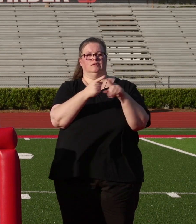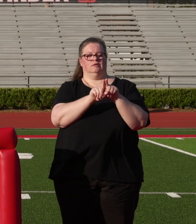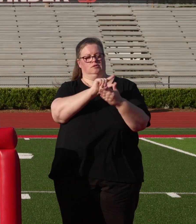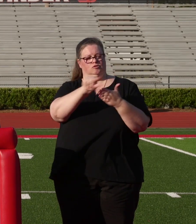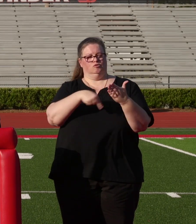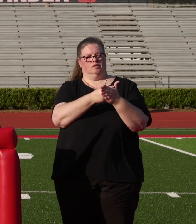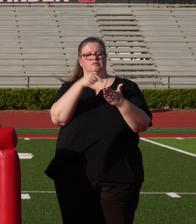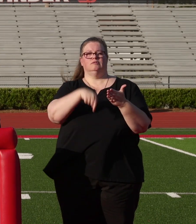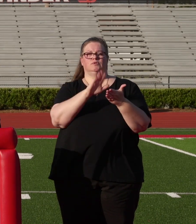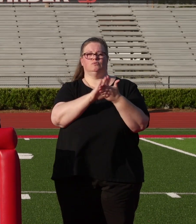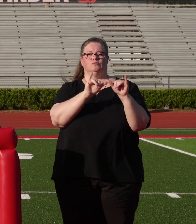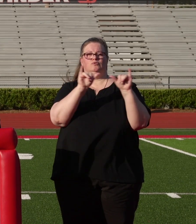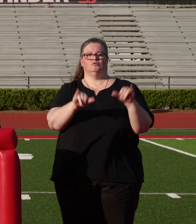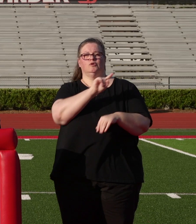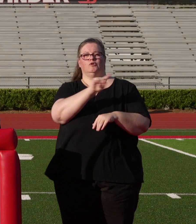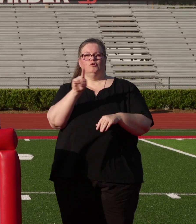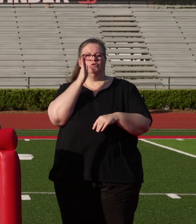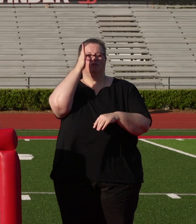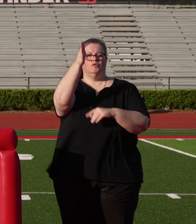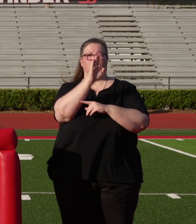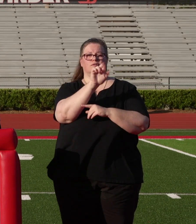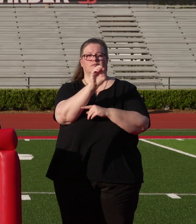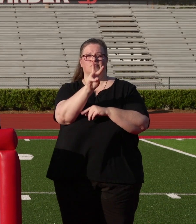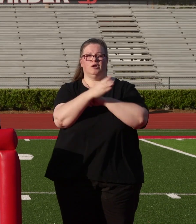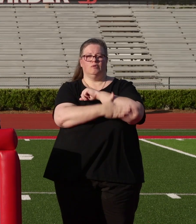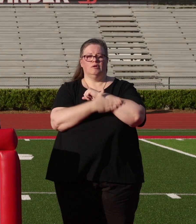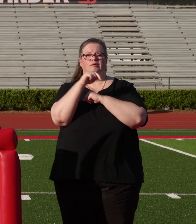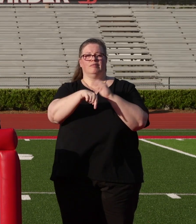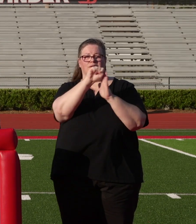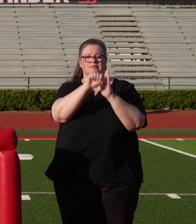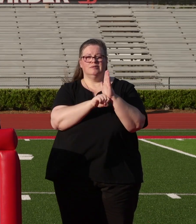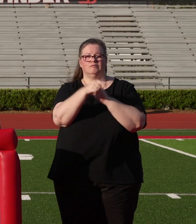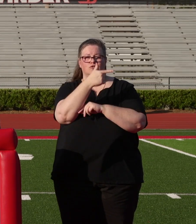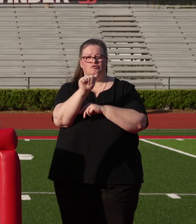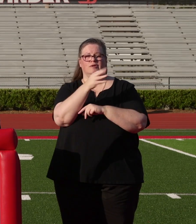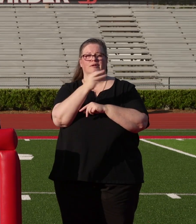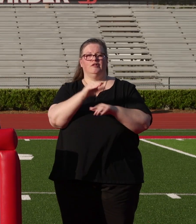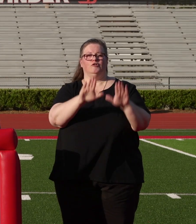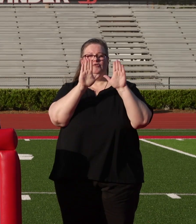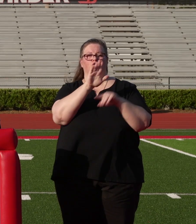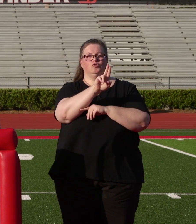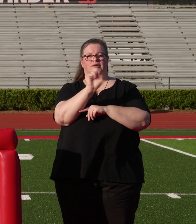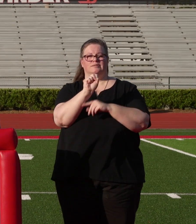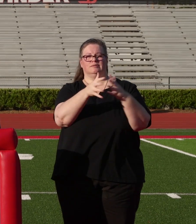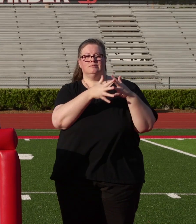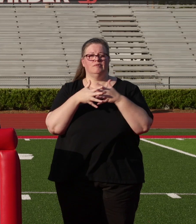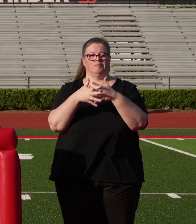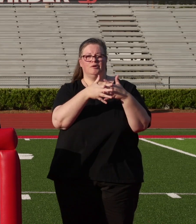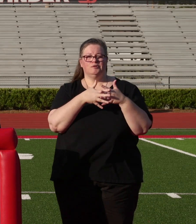school system. You are the future of Barrow County, the state of Georgia, and these great United States of America.